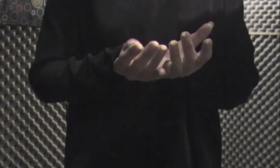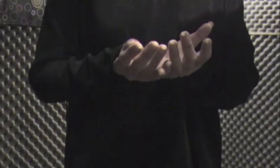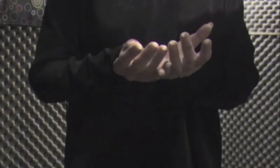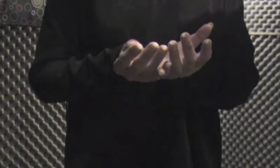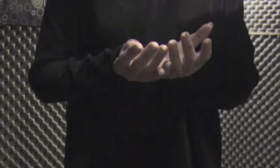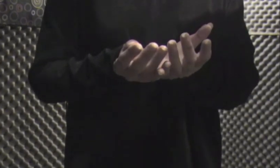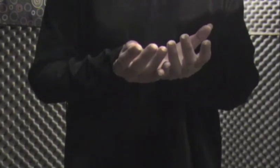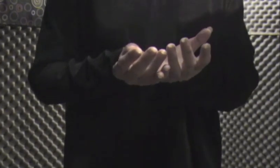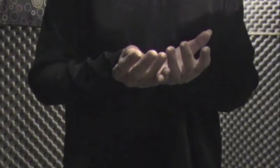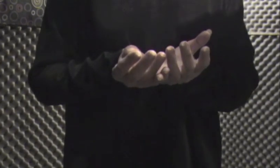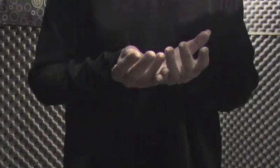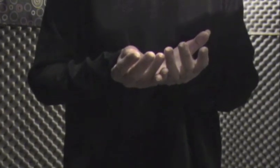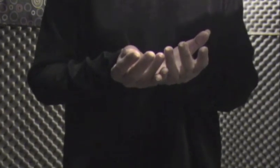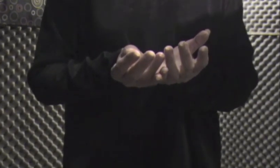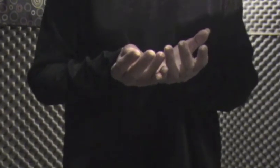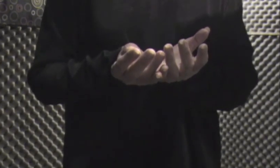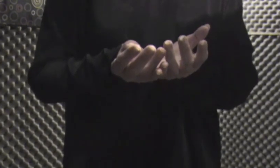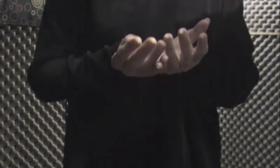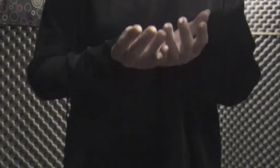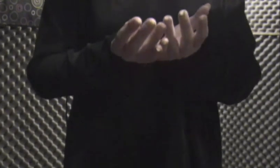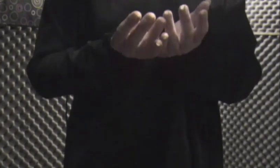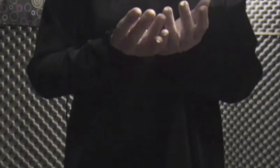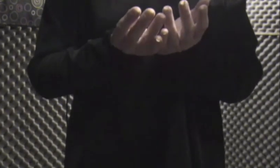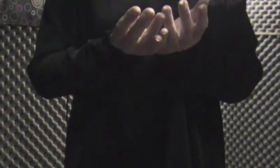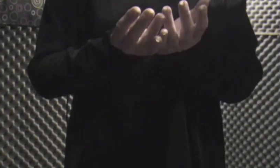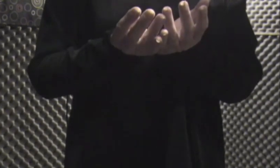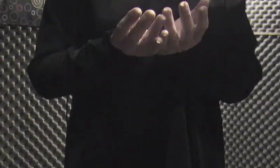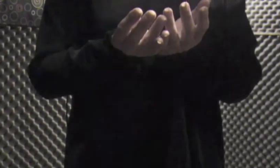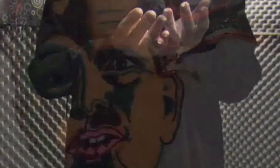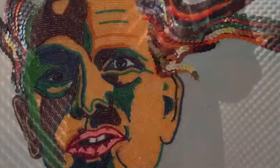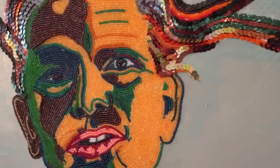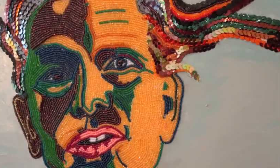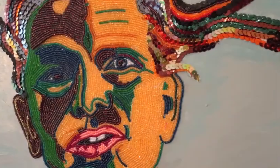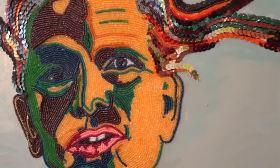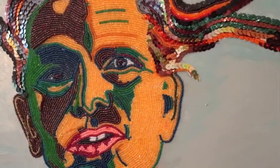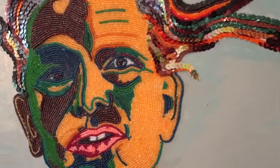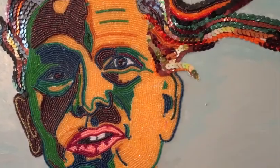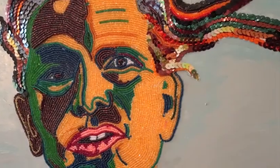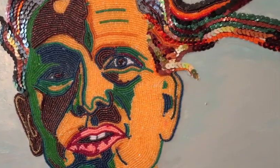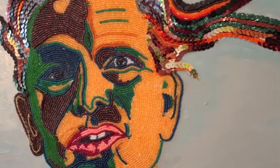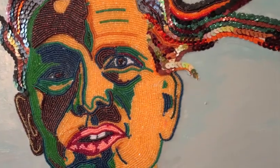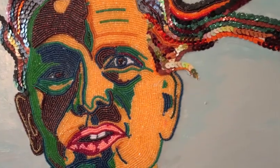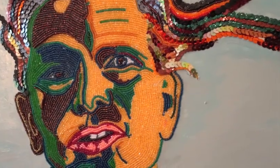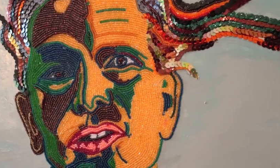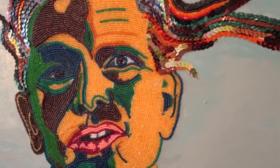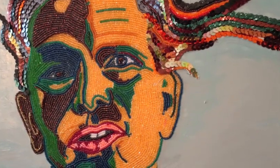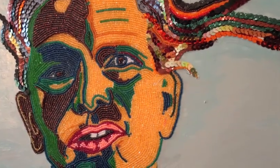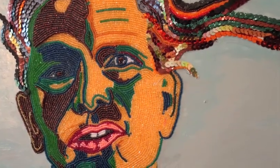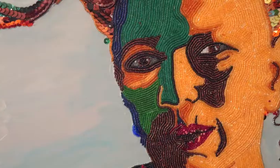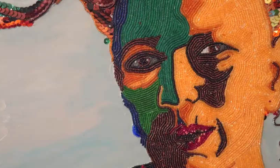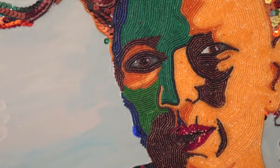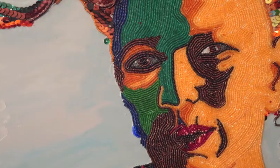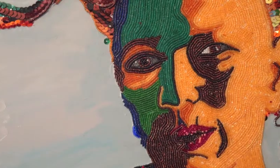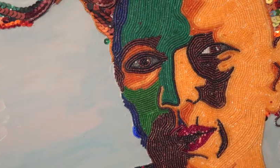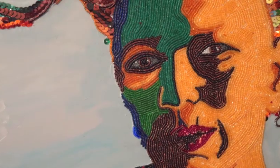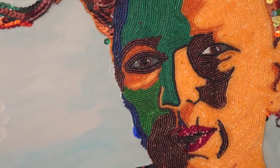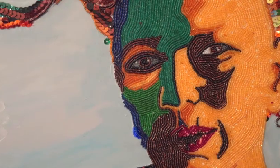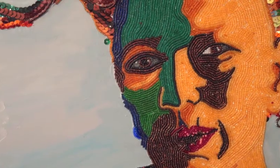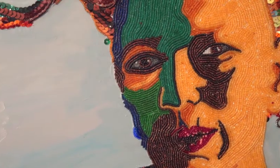bird First spring worm Daughter's photo inside The ragbone woman Makes her home Under the